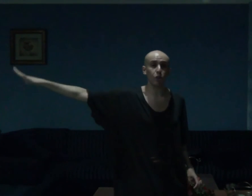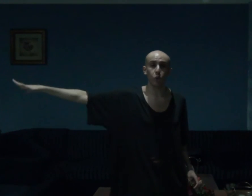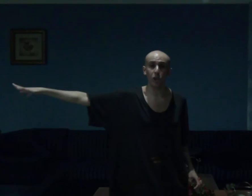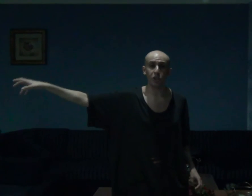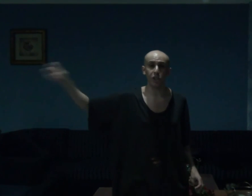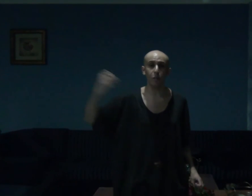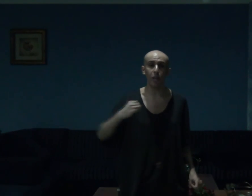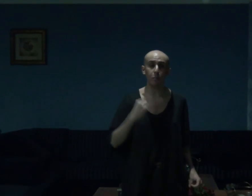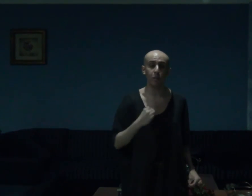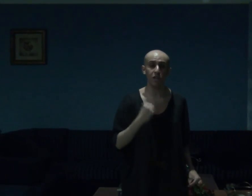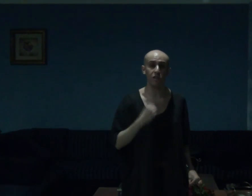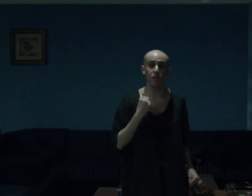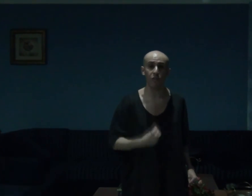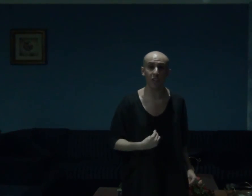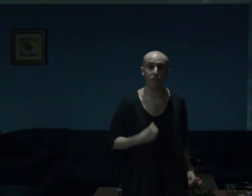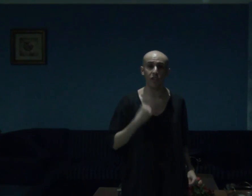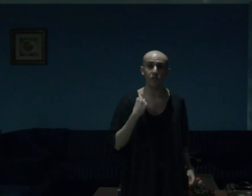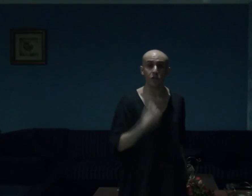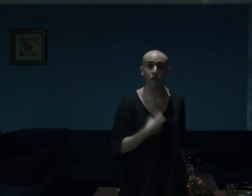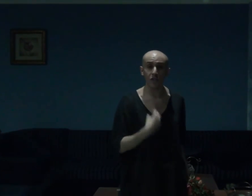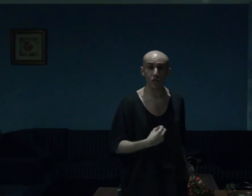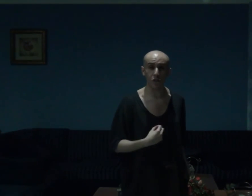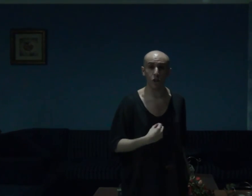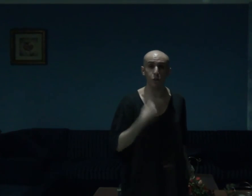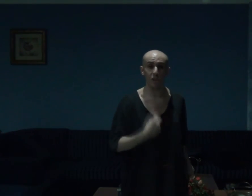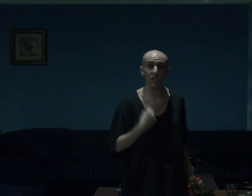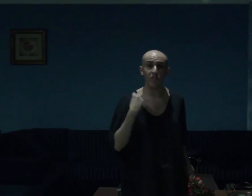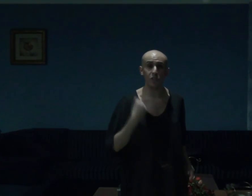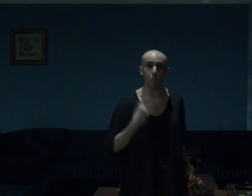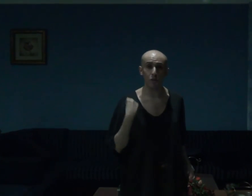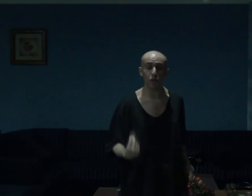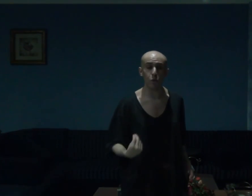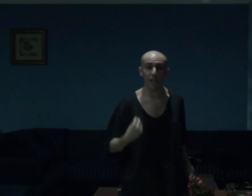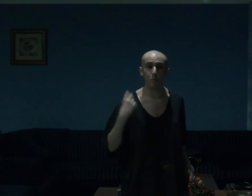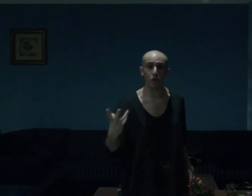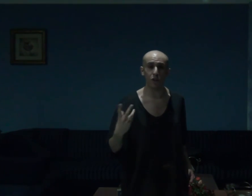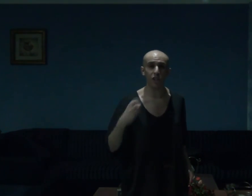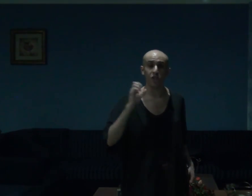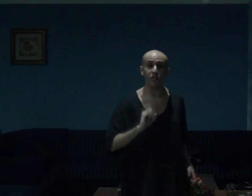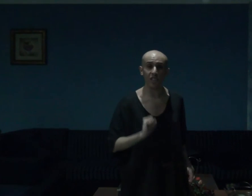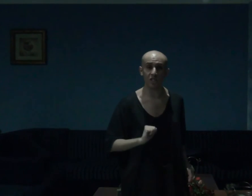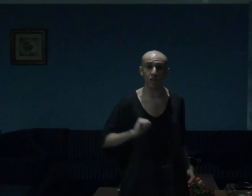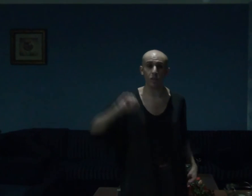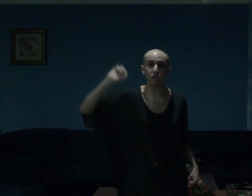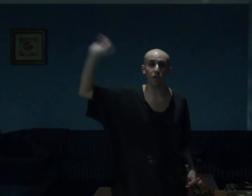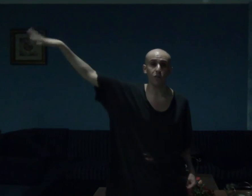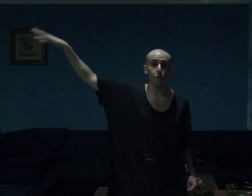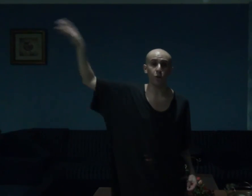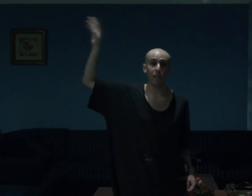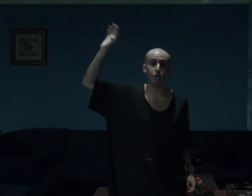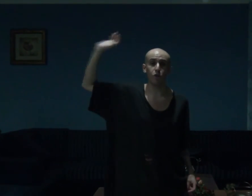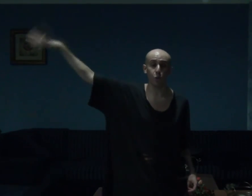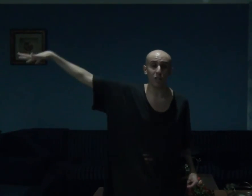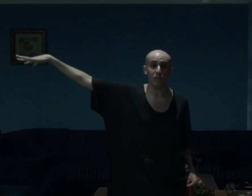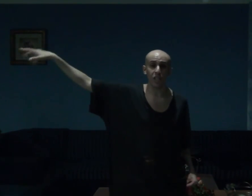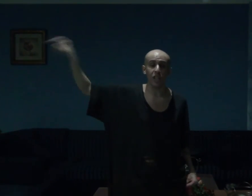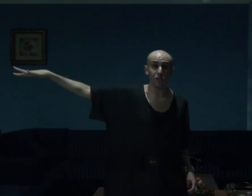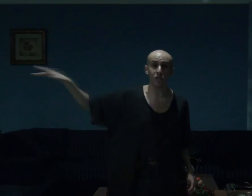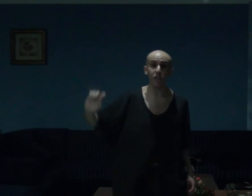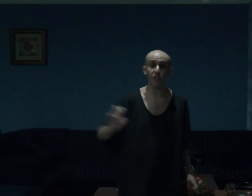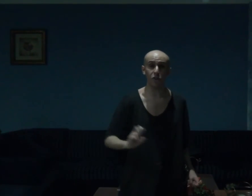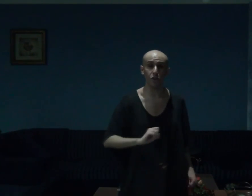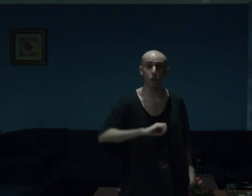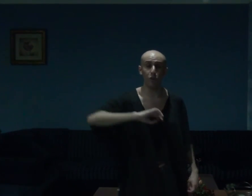is without question my personal favorite TV show, television program or TV series of 2020.